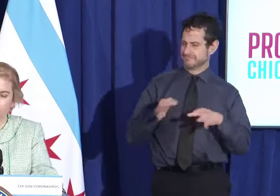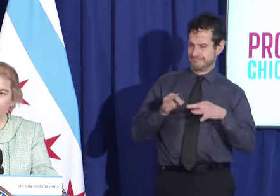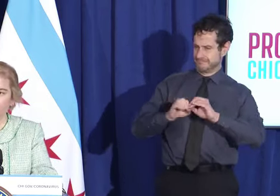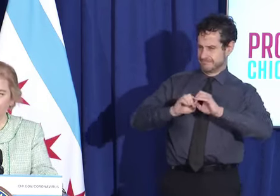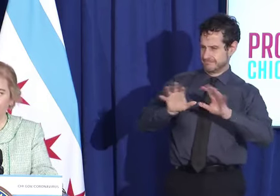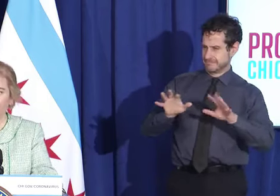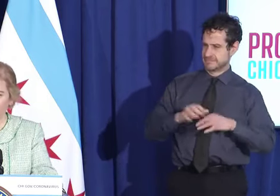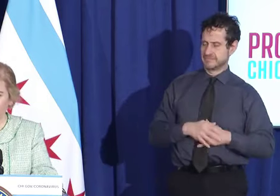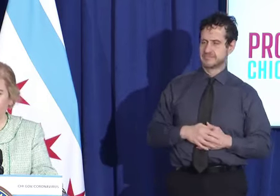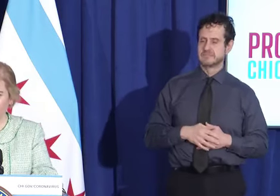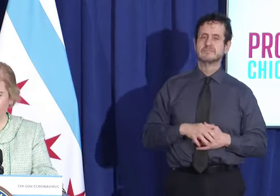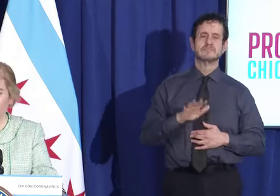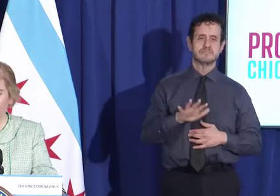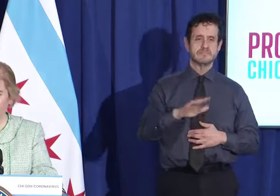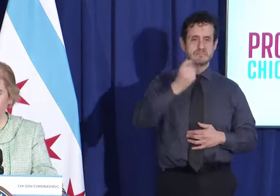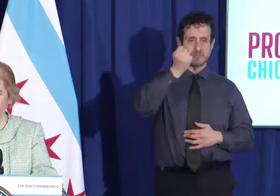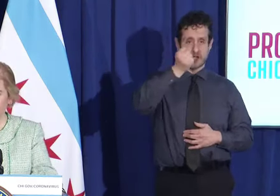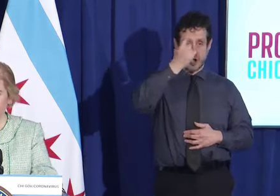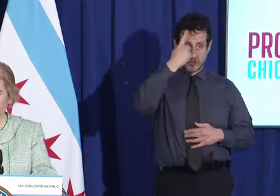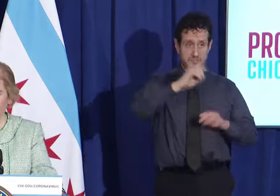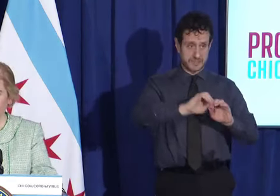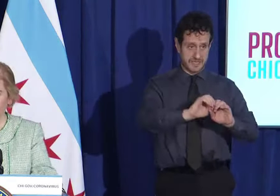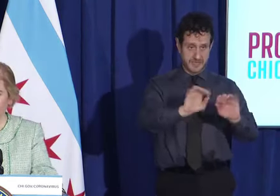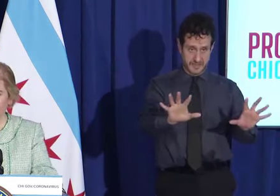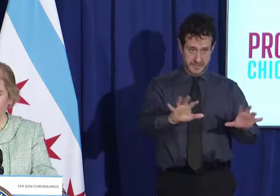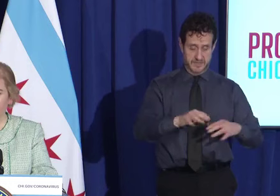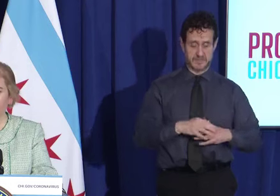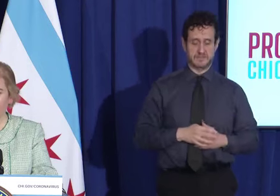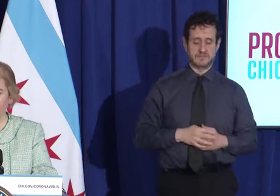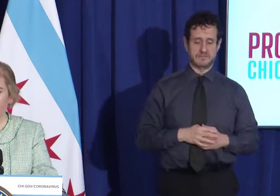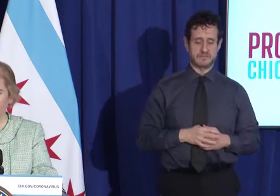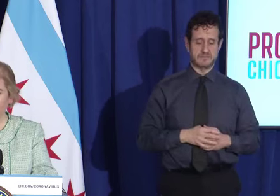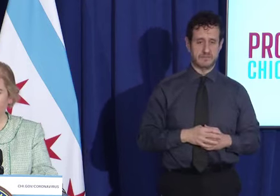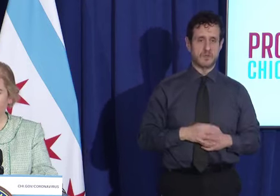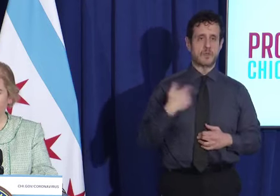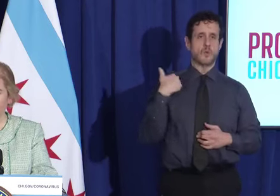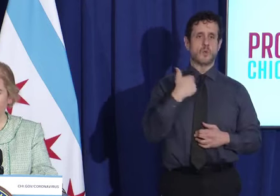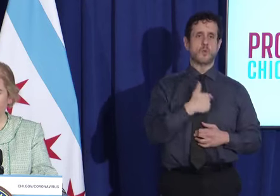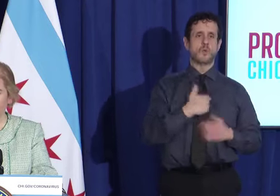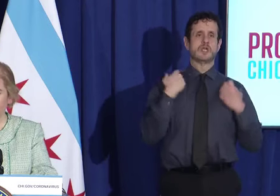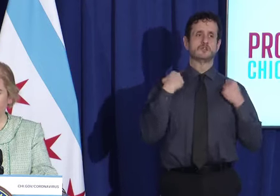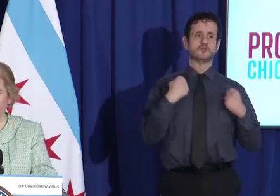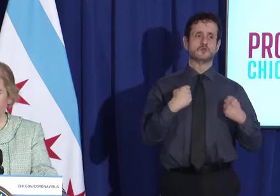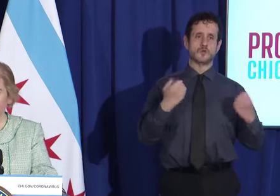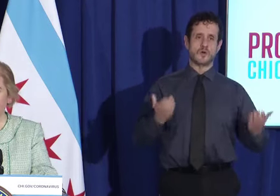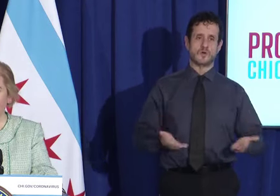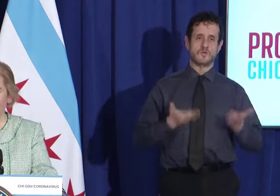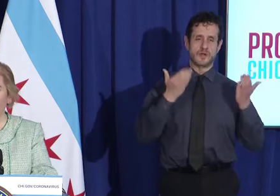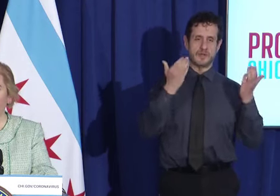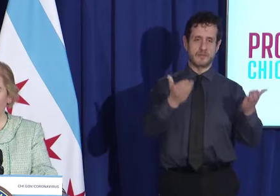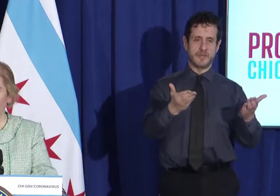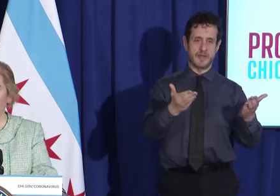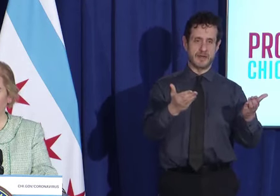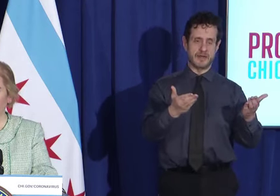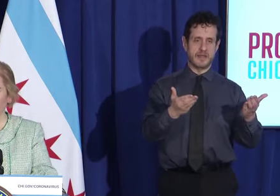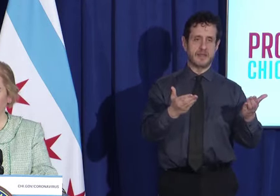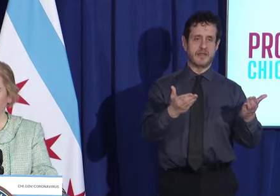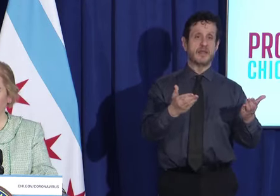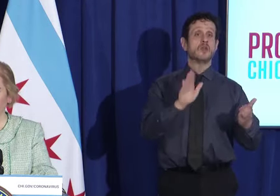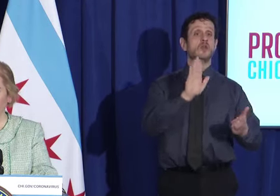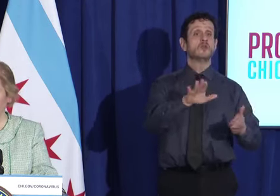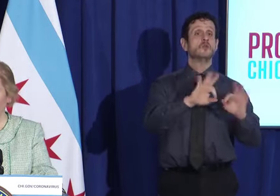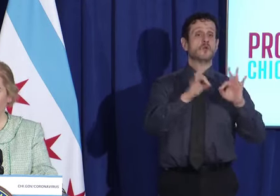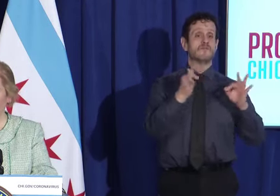Let me be very clear on this. The recommendation is to have nobody over